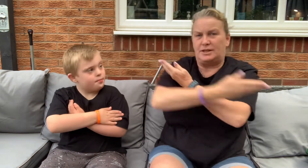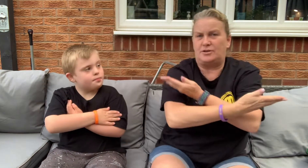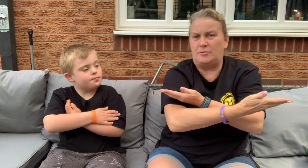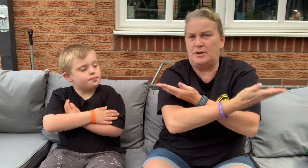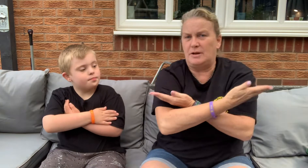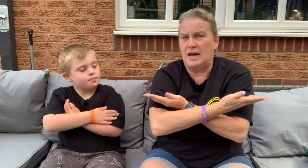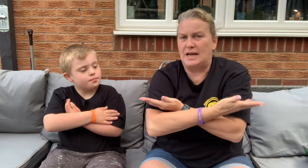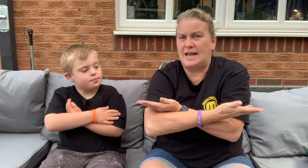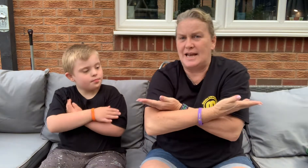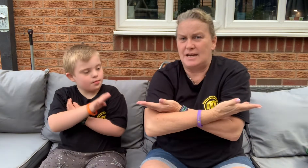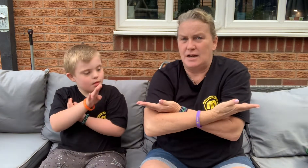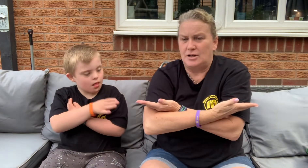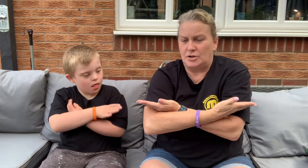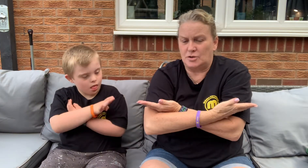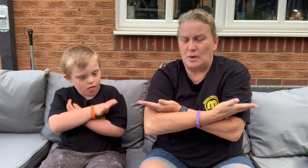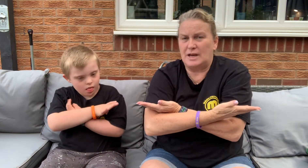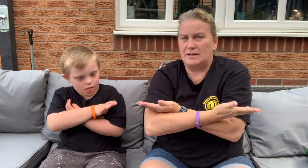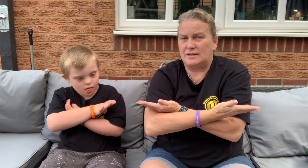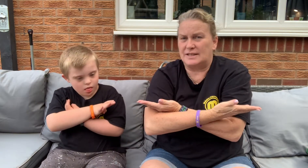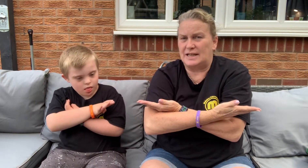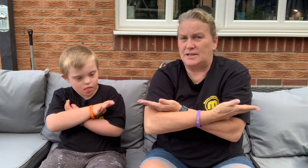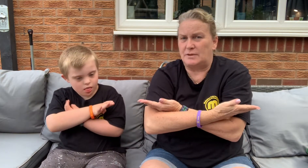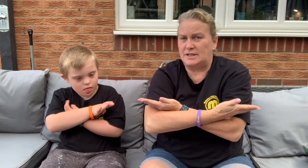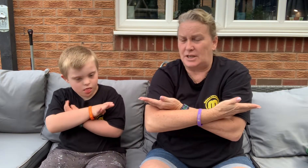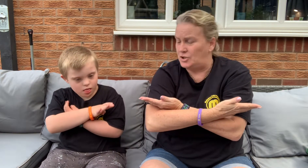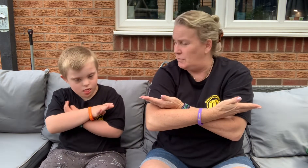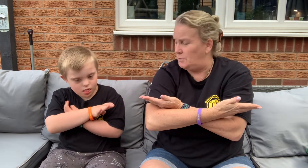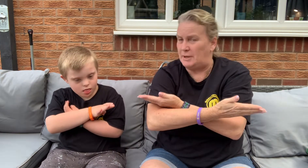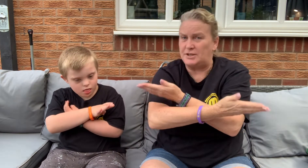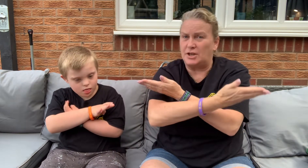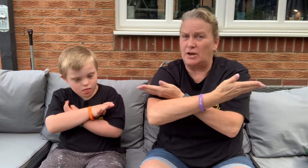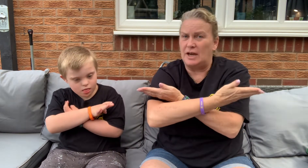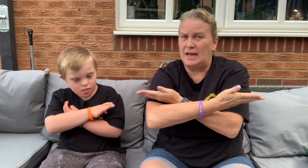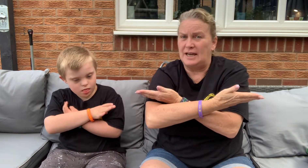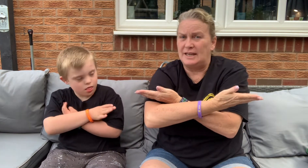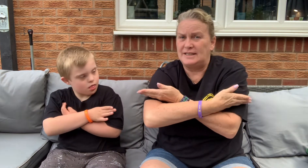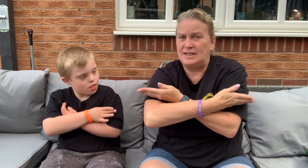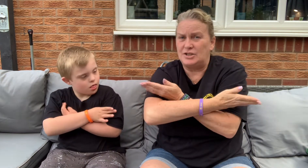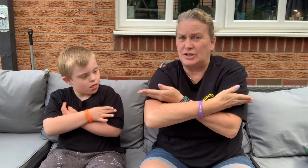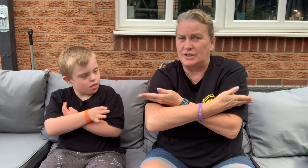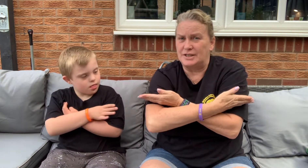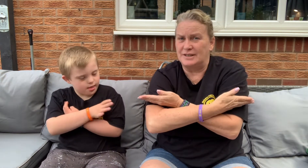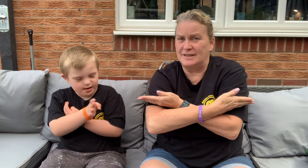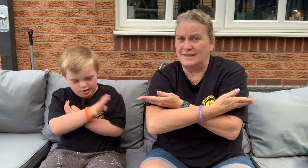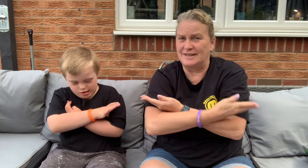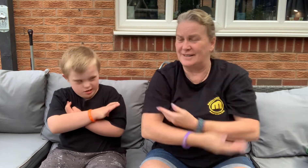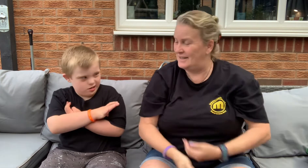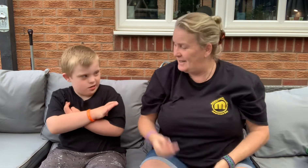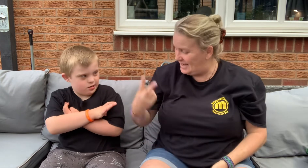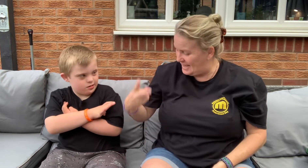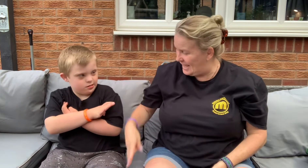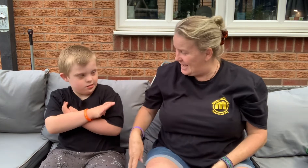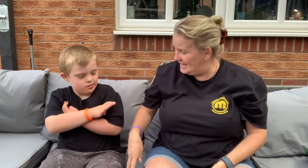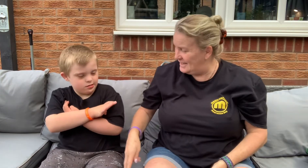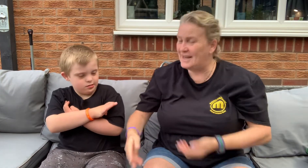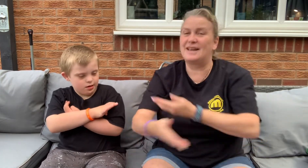So, your dominant arm and then just where the sleeve of the T-shirt would be. you go T-shirt. Yeah. Yeah. Yeah.